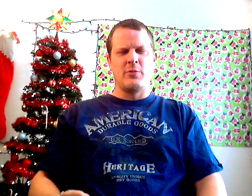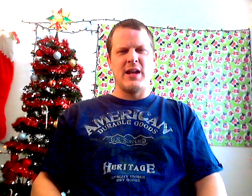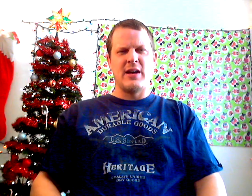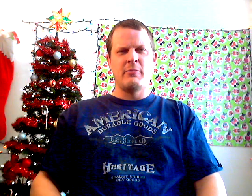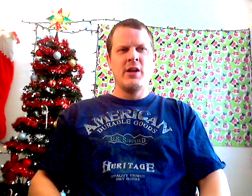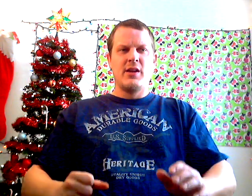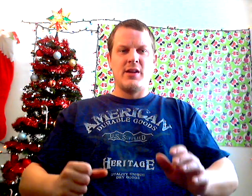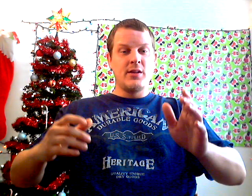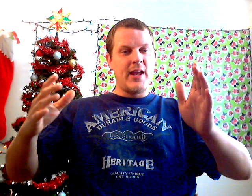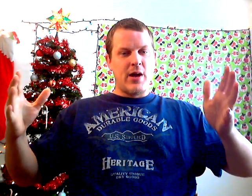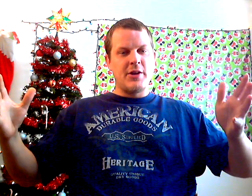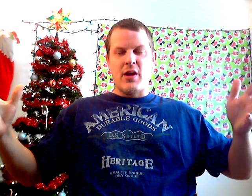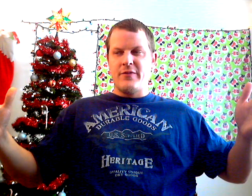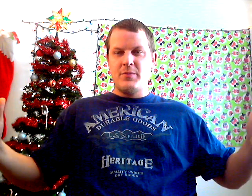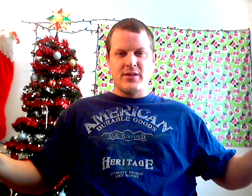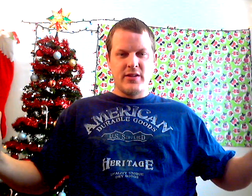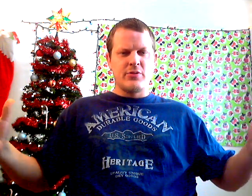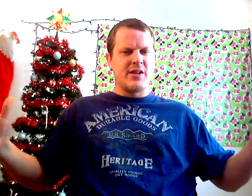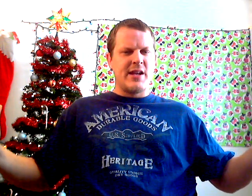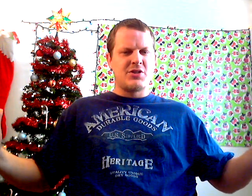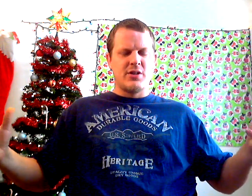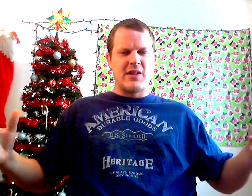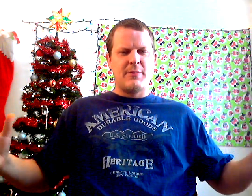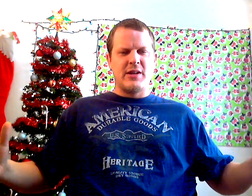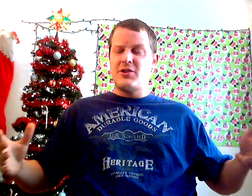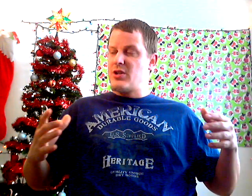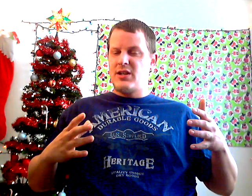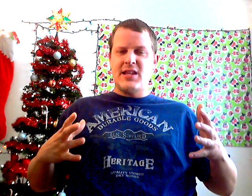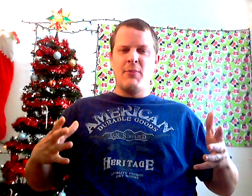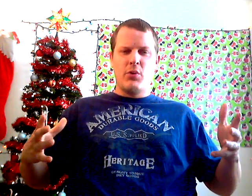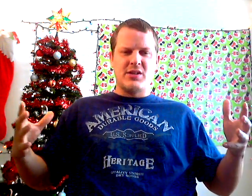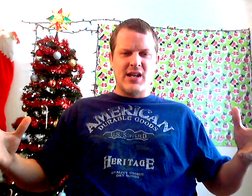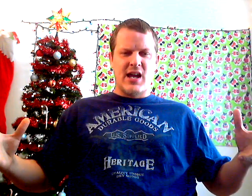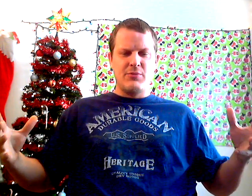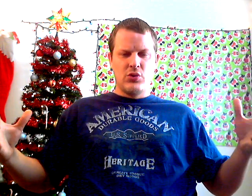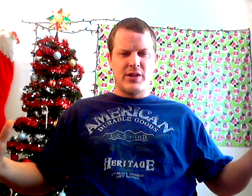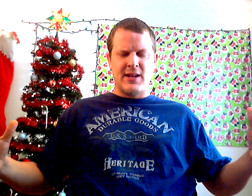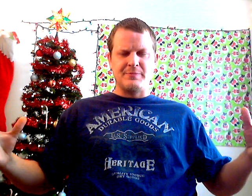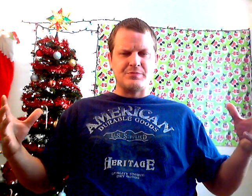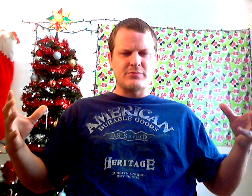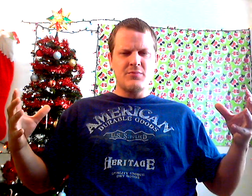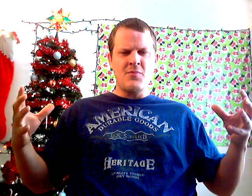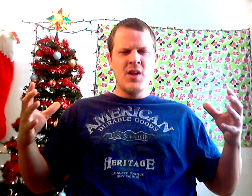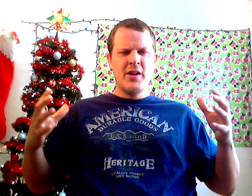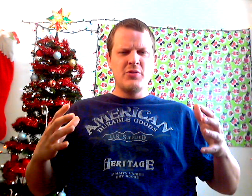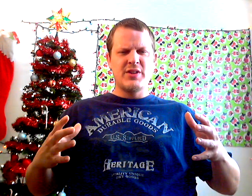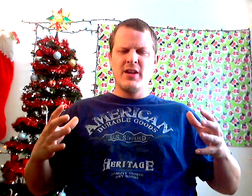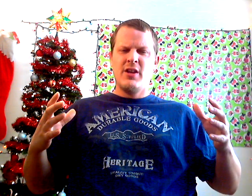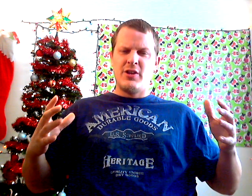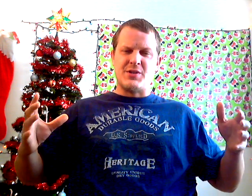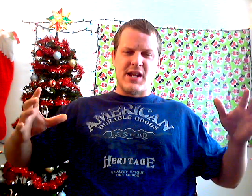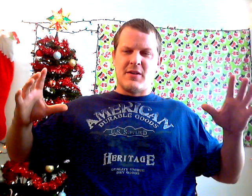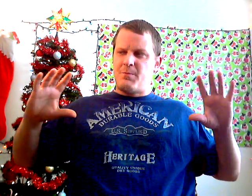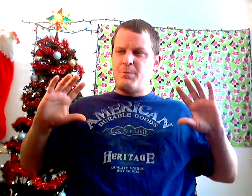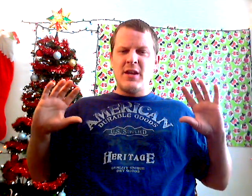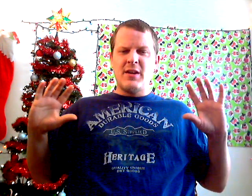helmet on him. And then later on, you have him be the leader of the nation of domination. And at that point in time, you look at it, and you think, you he's got a big